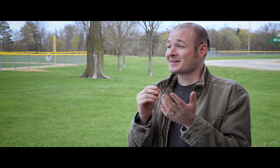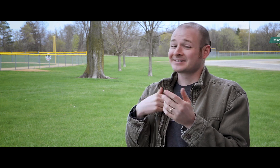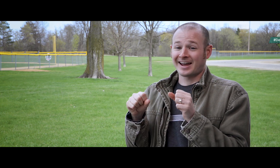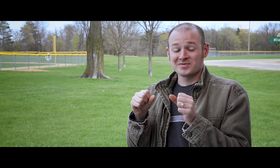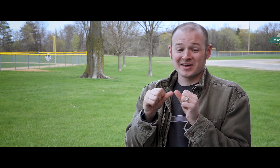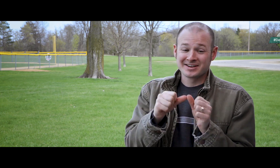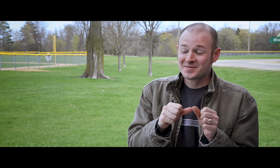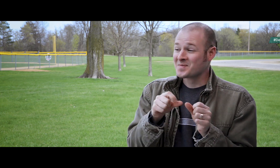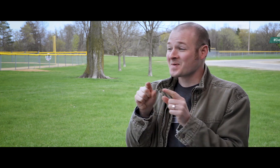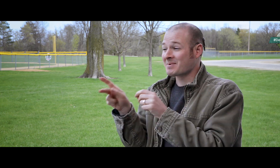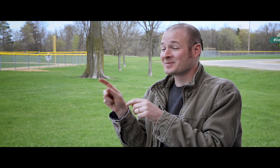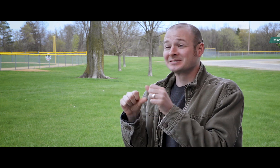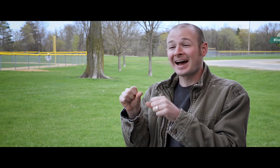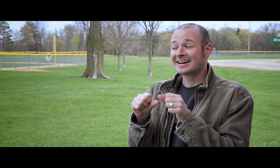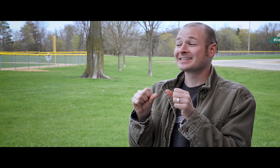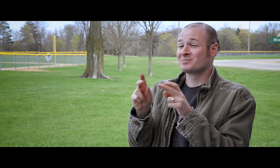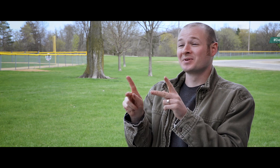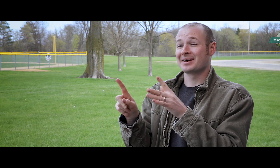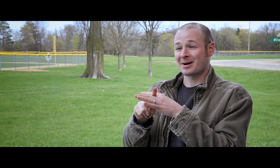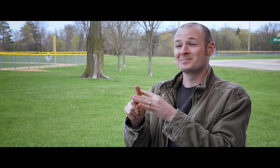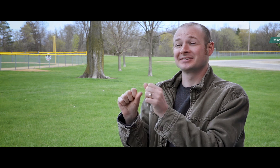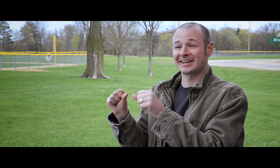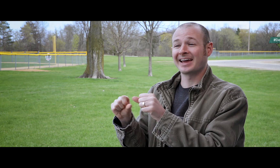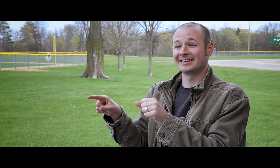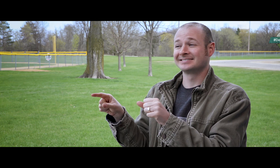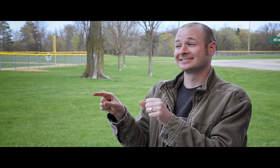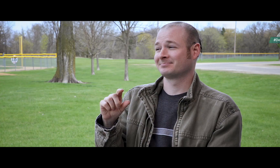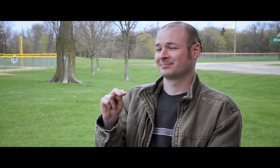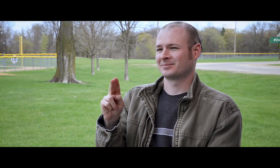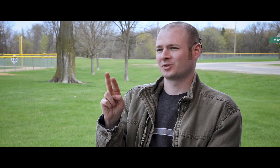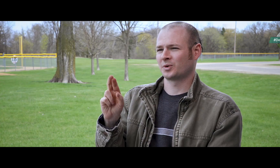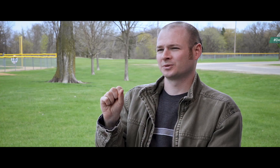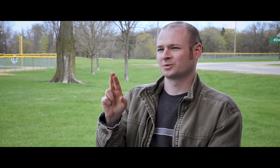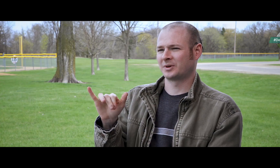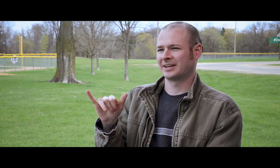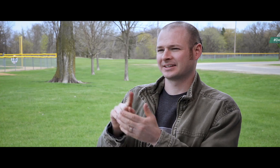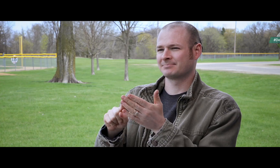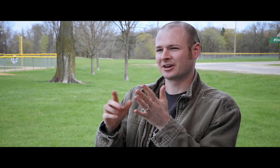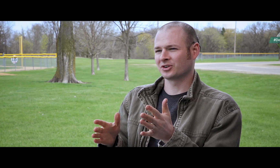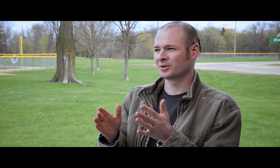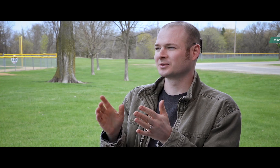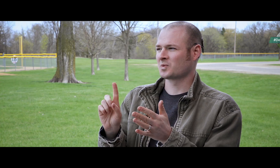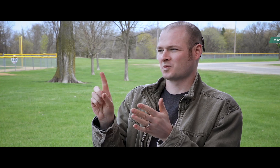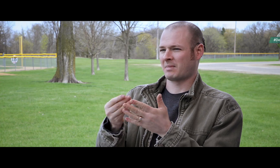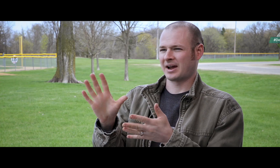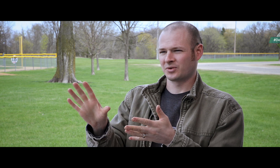wonderful experience. I learned so much and then struggled with the decision to continue in that field or get back into science.